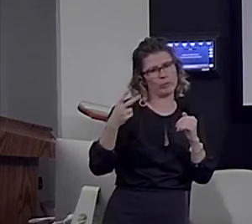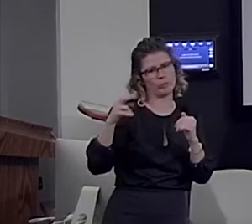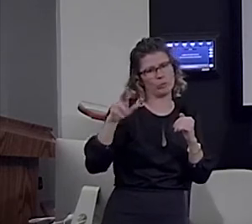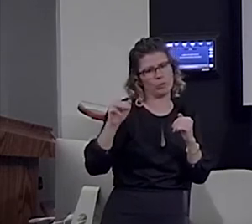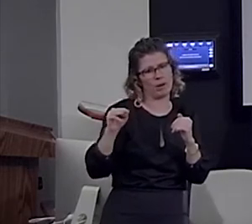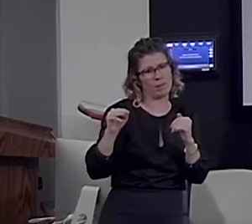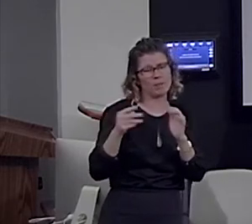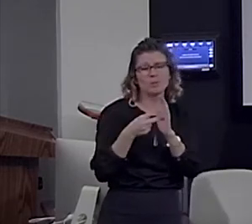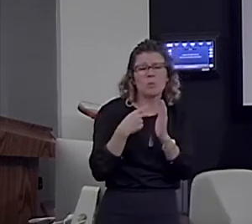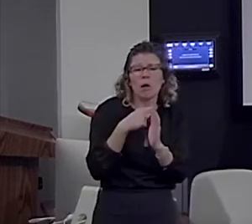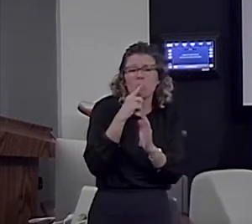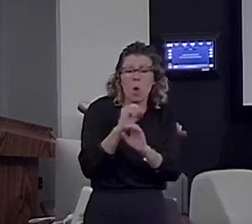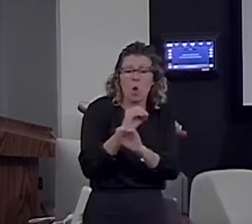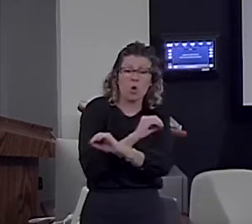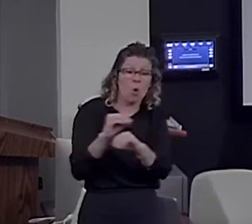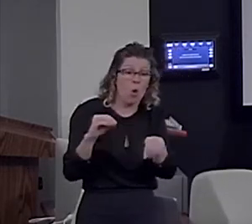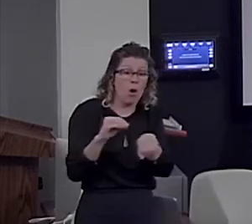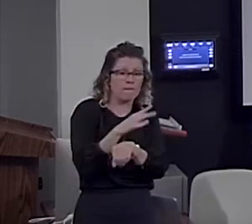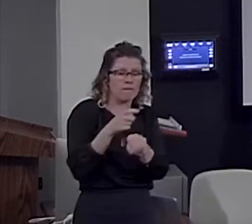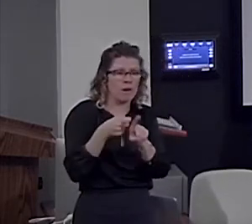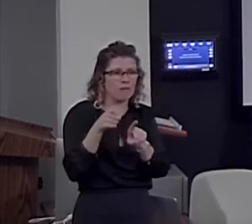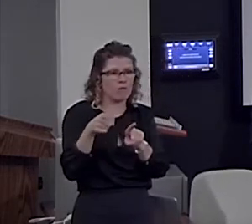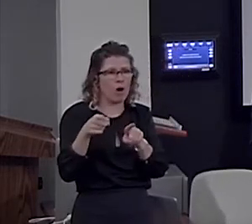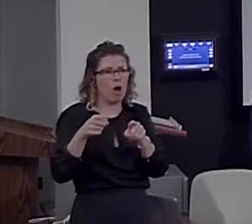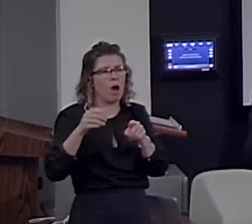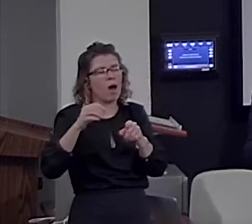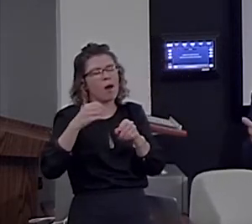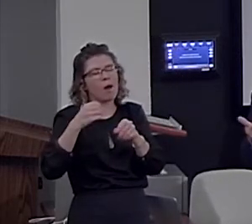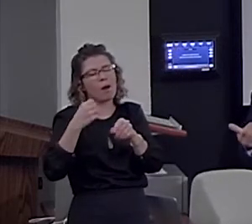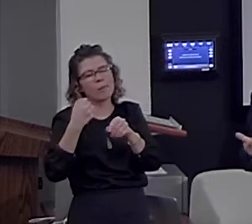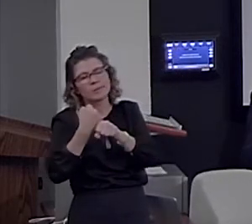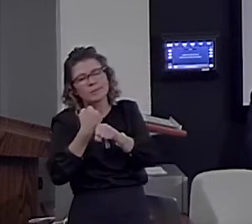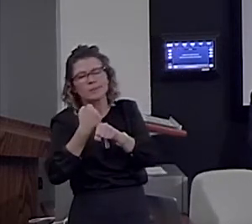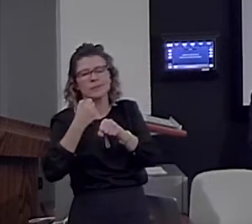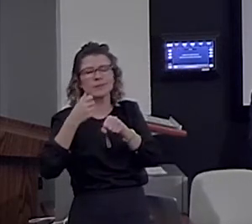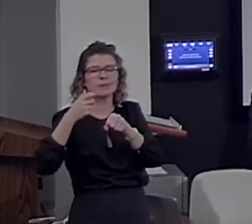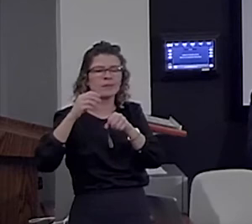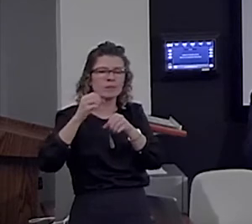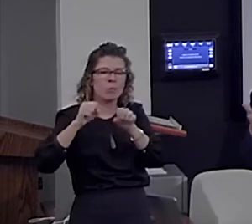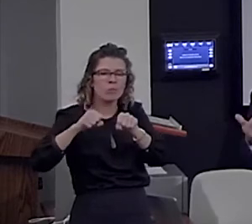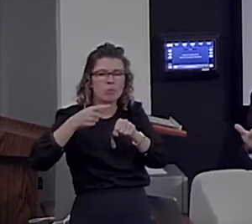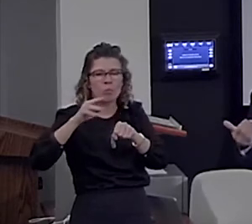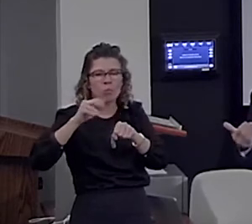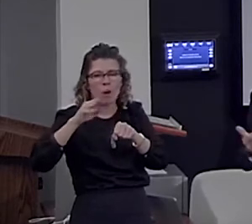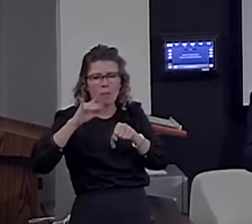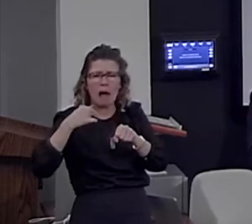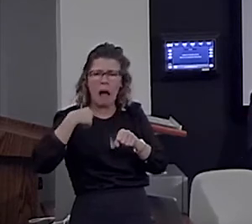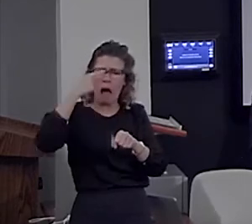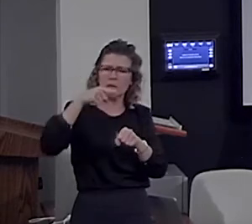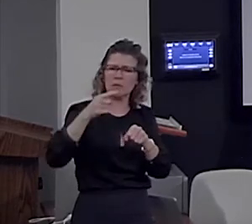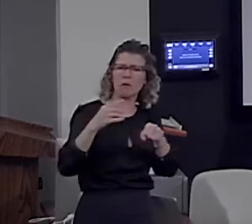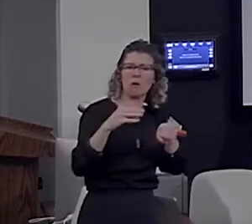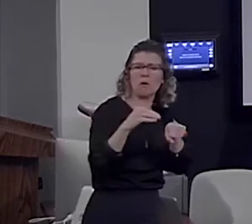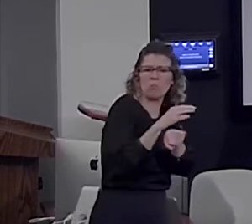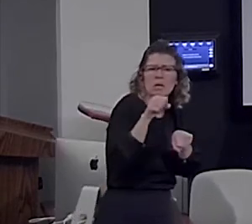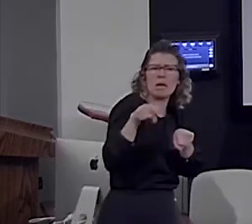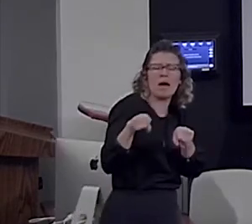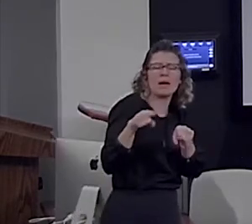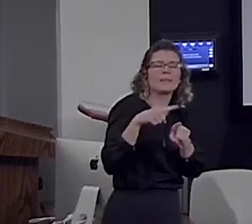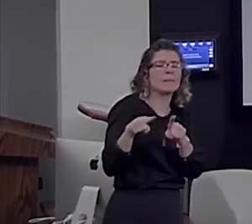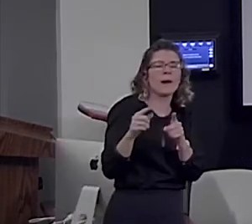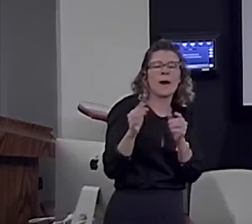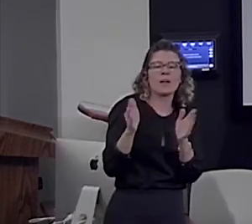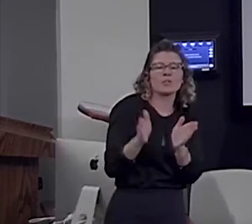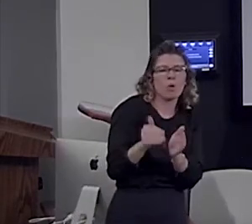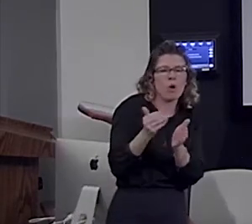probability. I think the brain is a probabilistic machine, predicts the next words. But these effects are confined